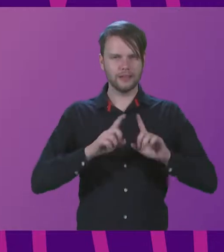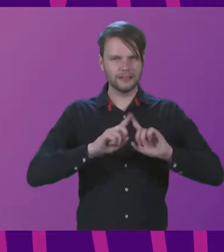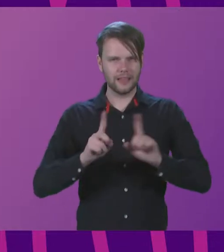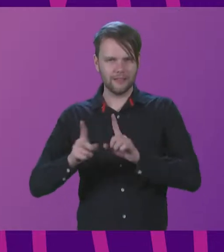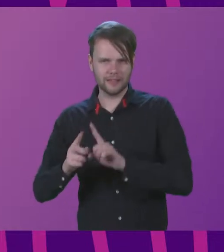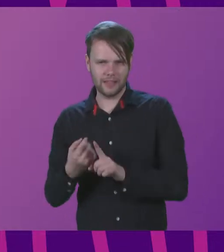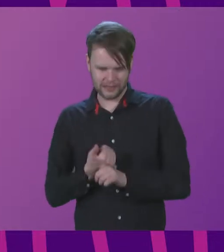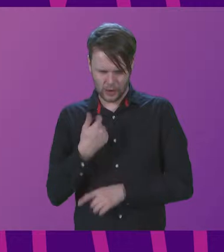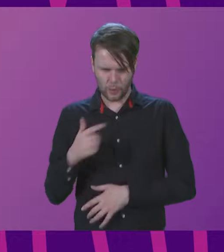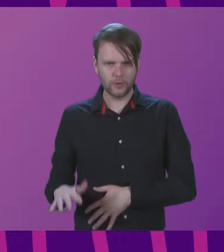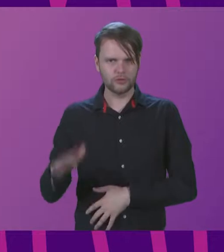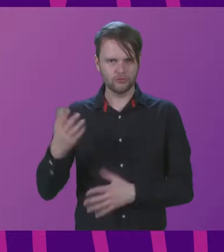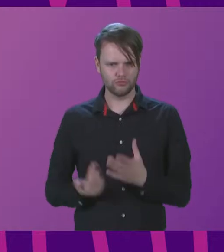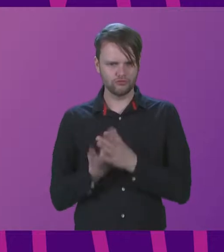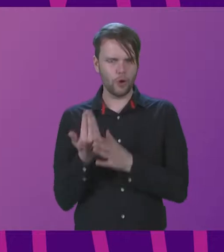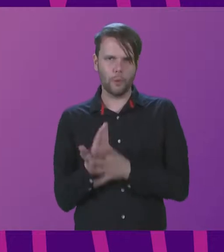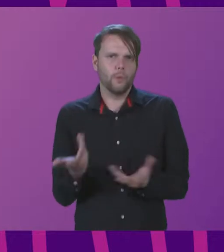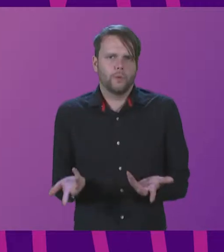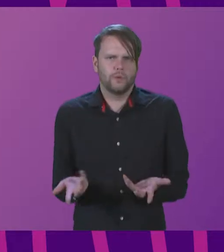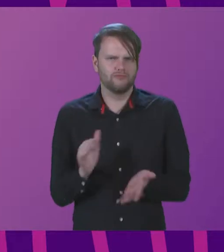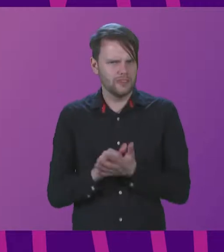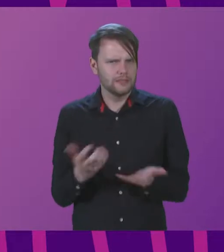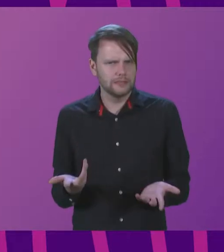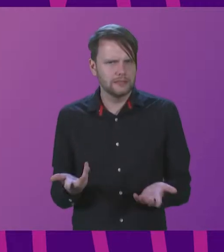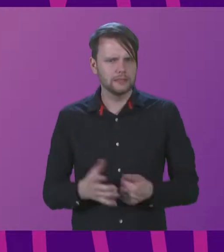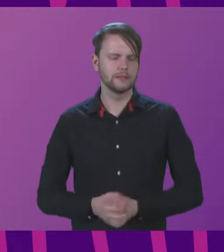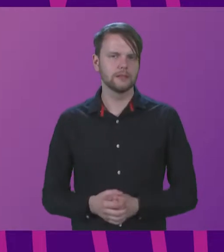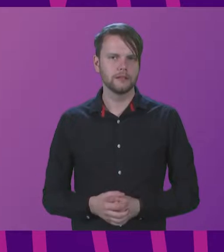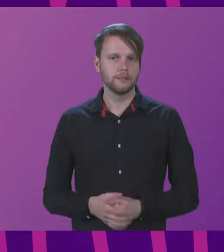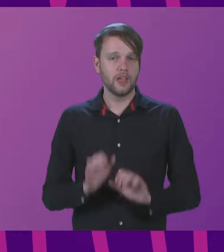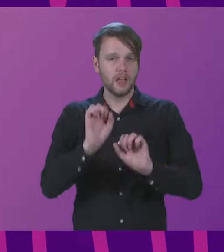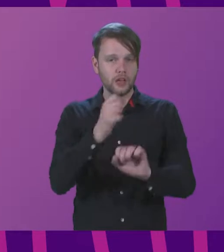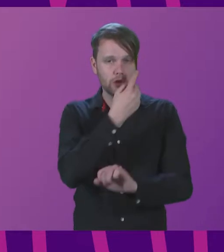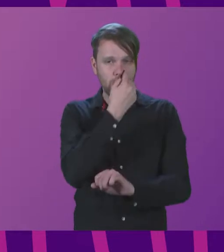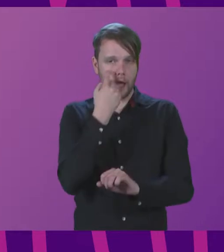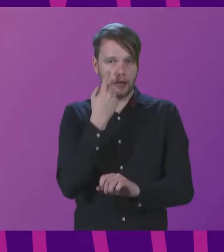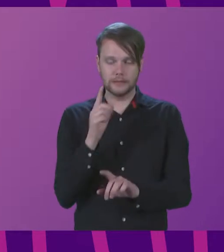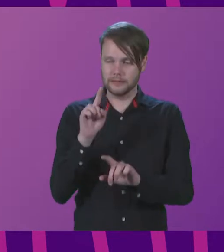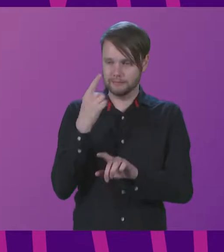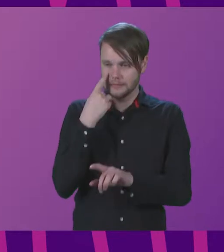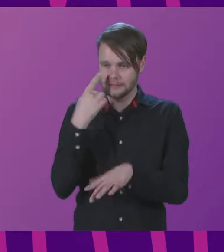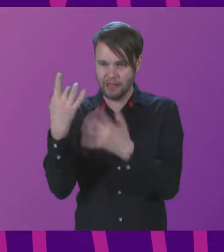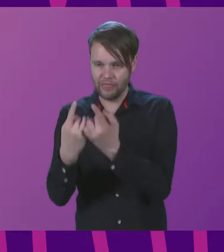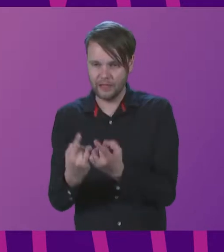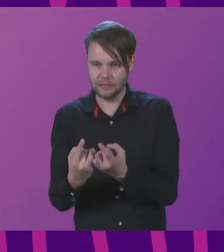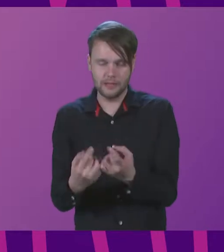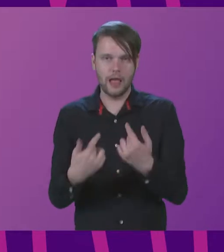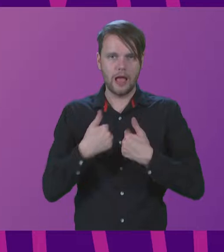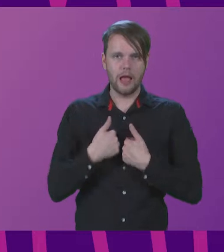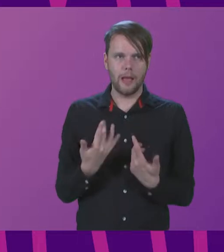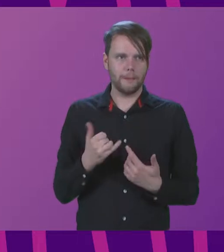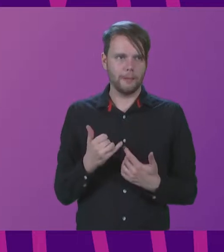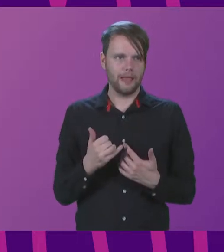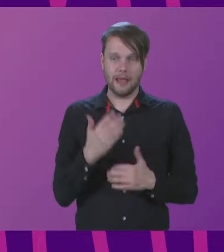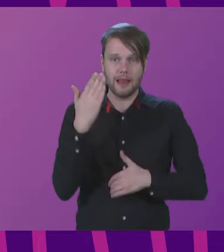how we grow, right? Your eyes see things that I could probably